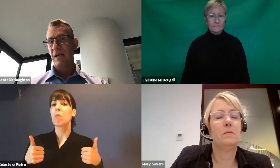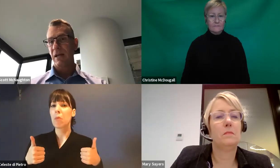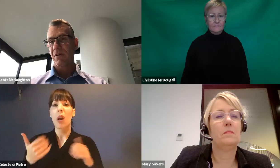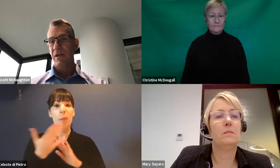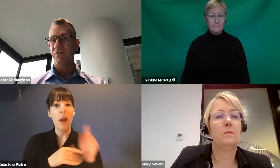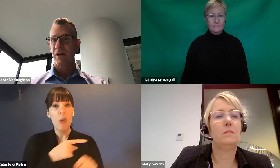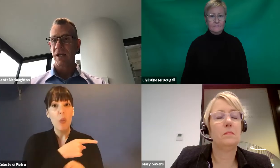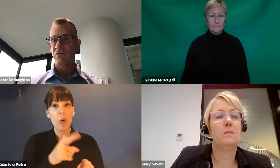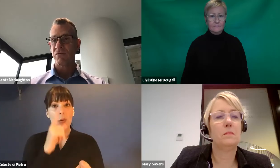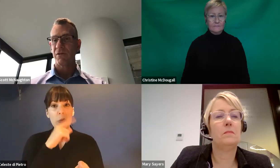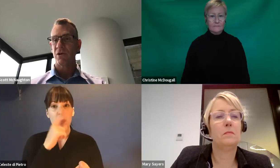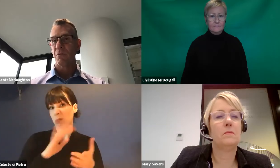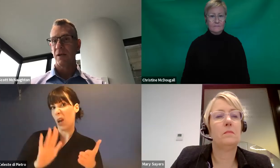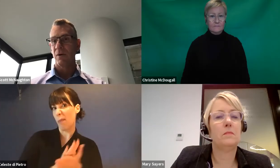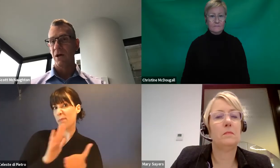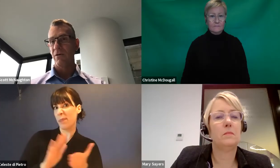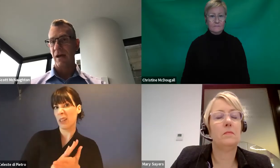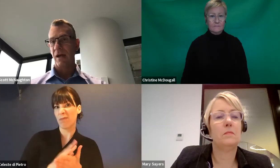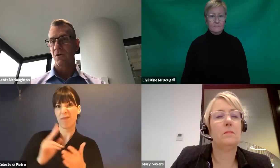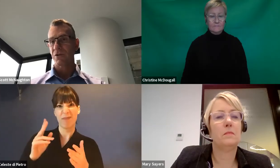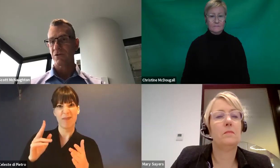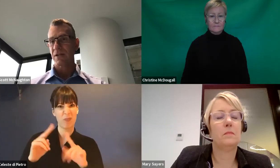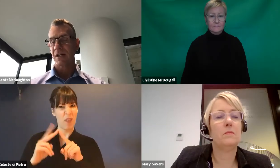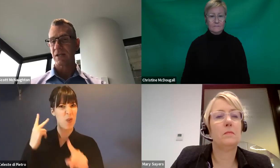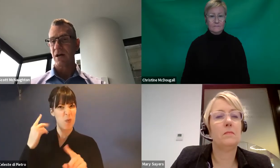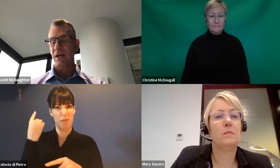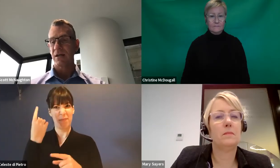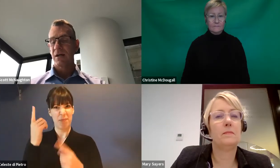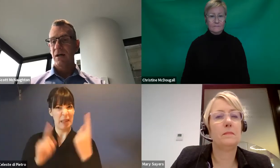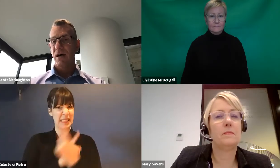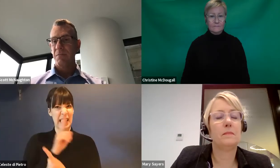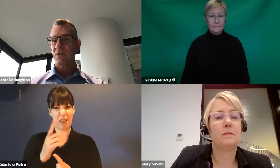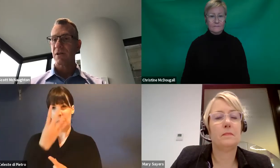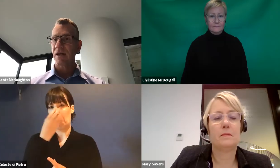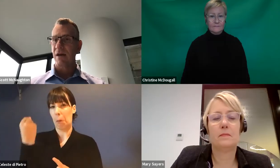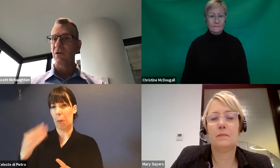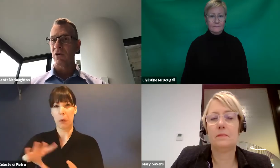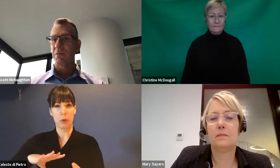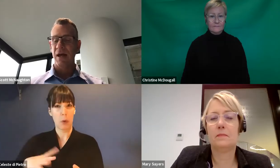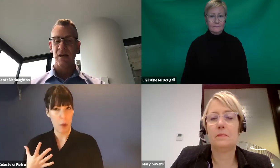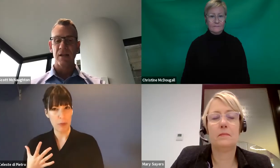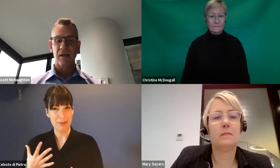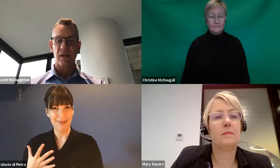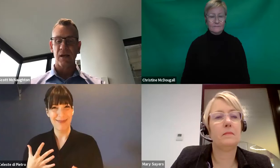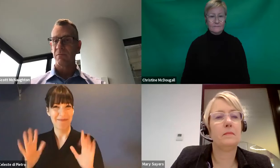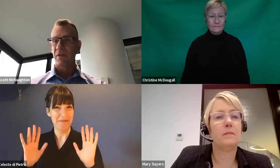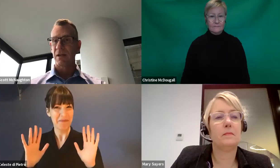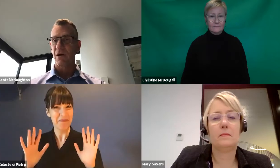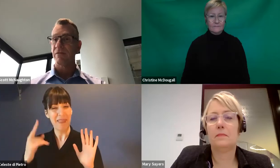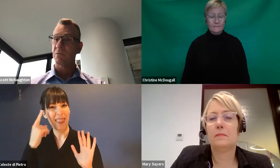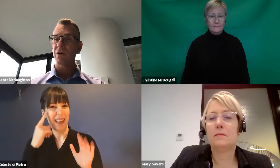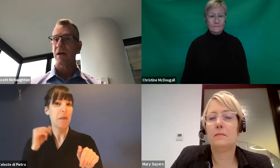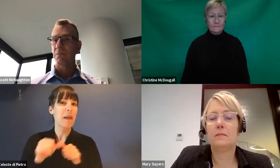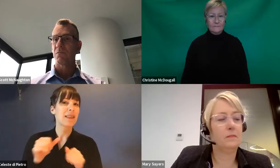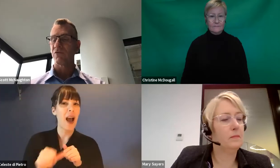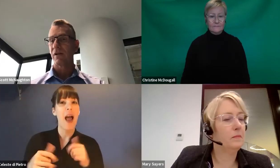to come back in every year for an annual review. We know that can cause stress and anxiety. So they can have a longer plan and they can get on with their